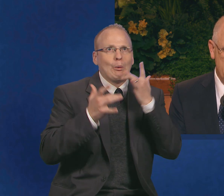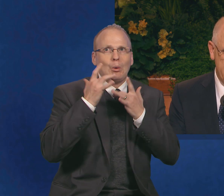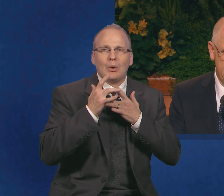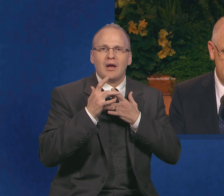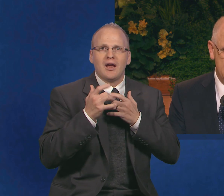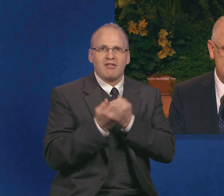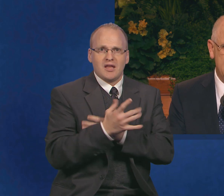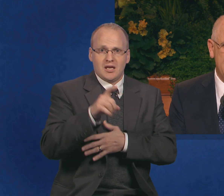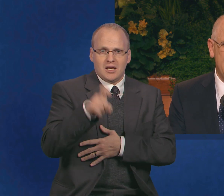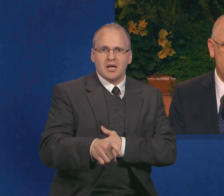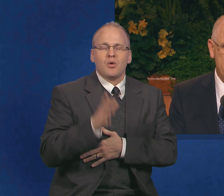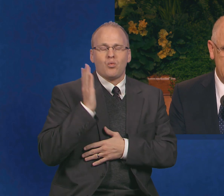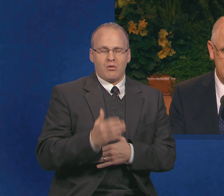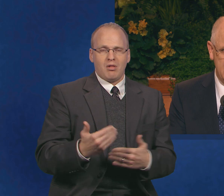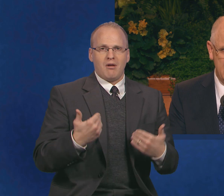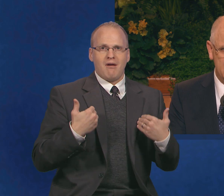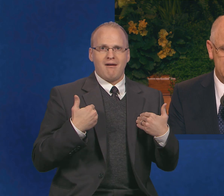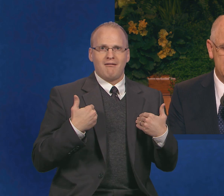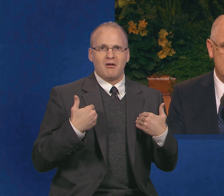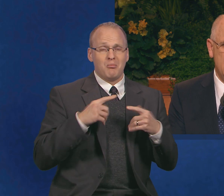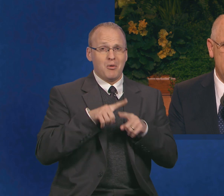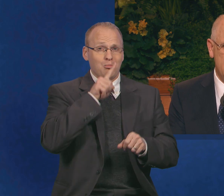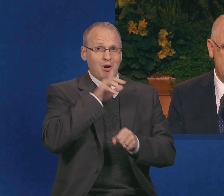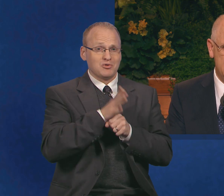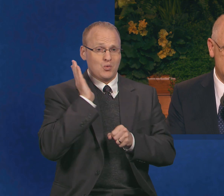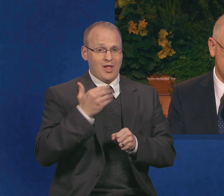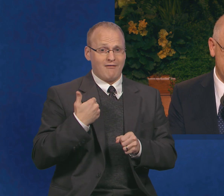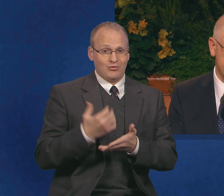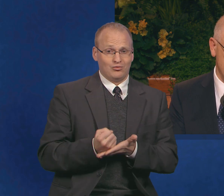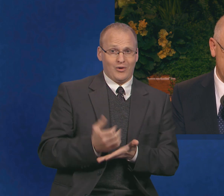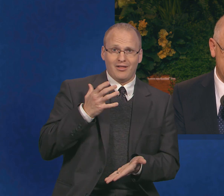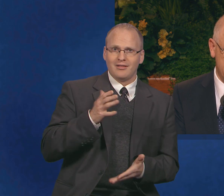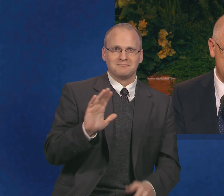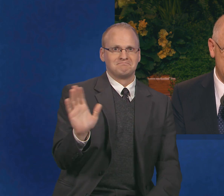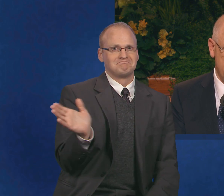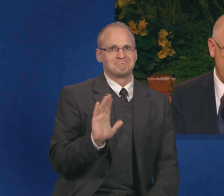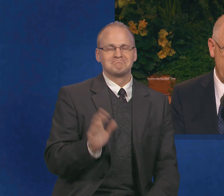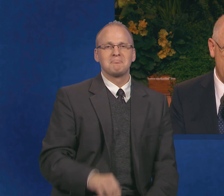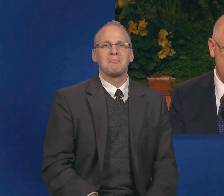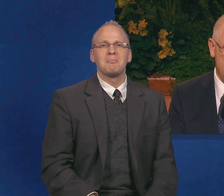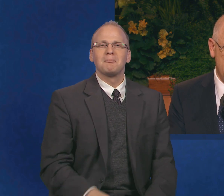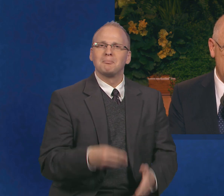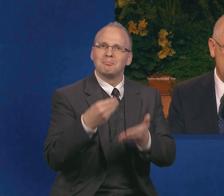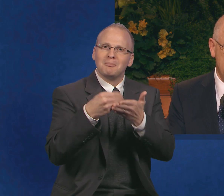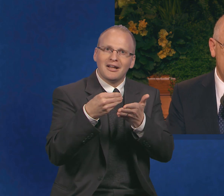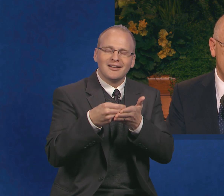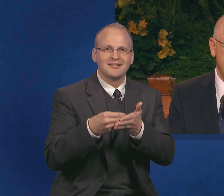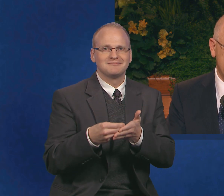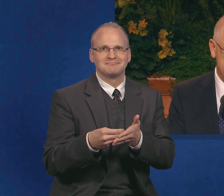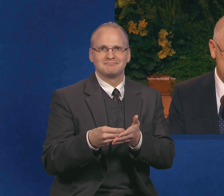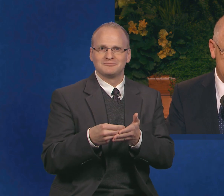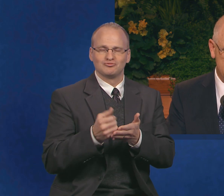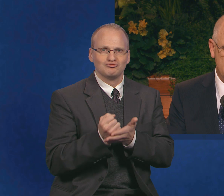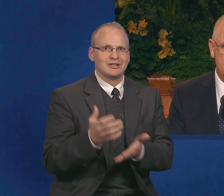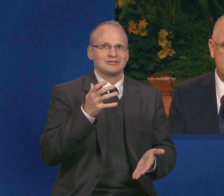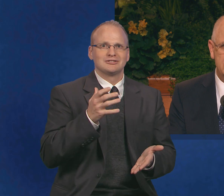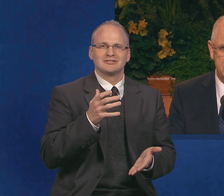Money and bank accounts are not His richest blessings. He blesses us with wisdom